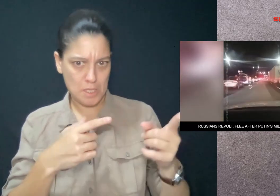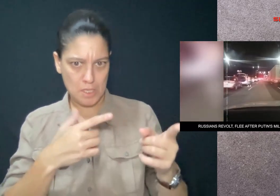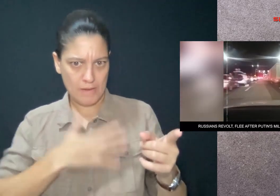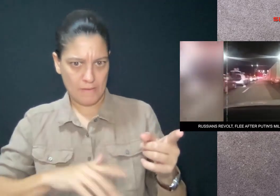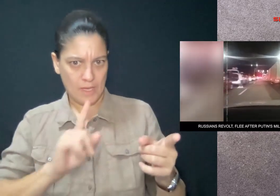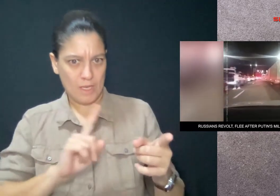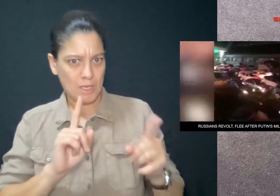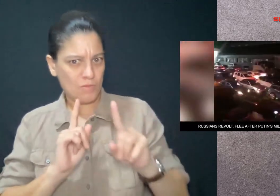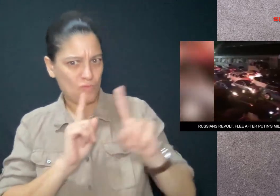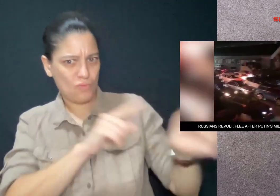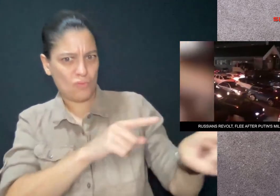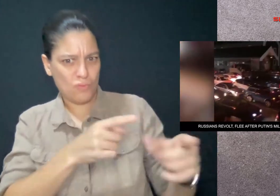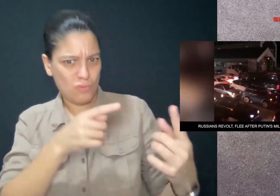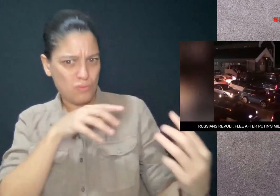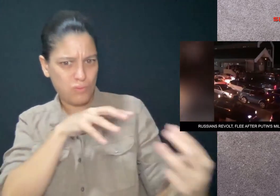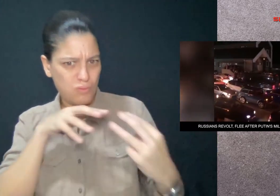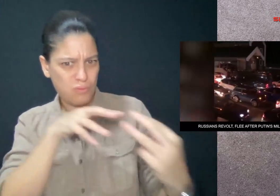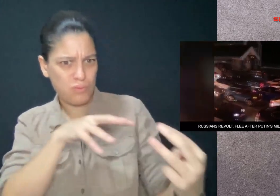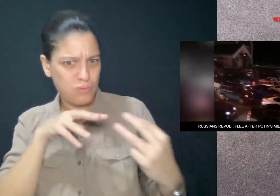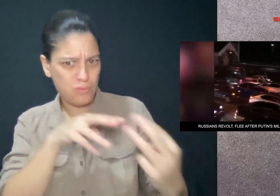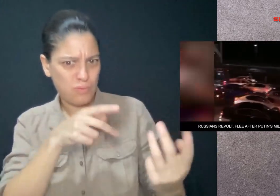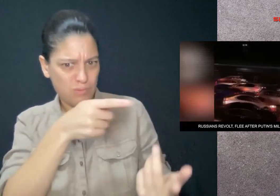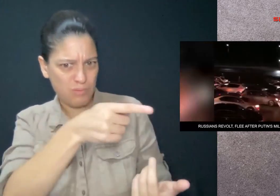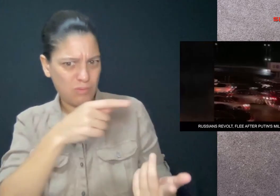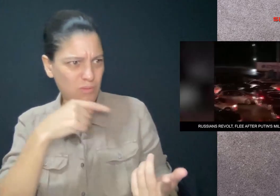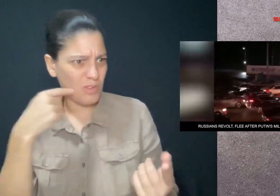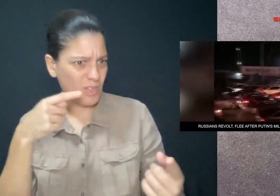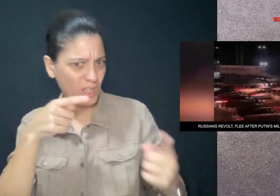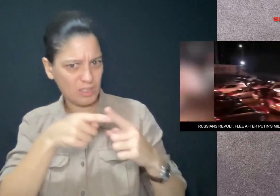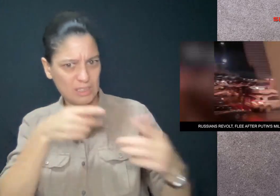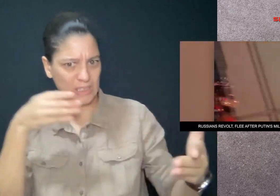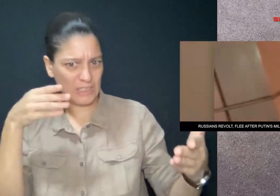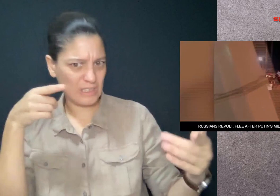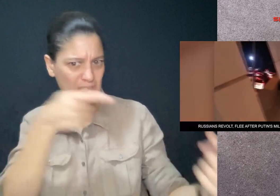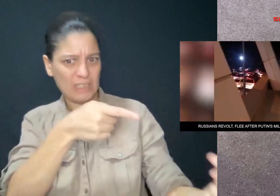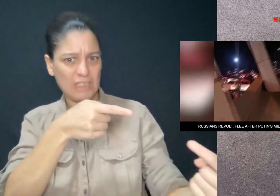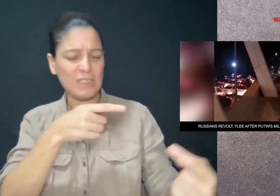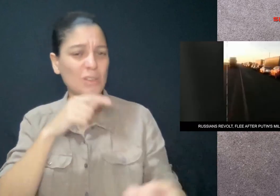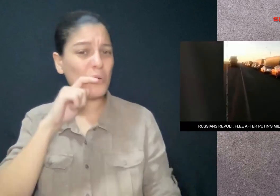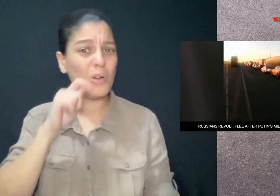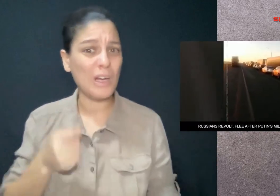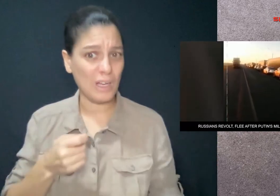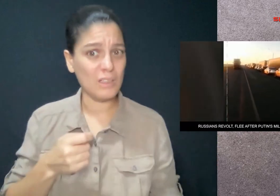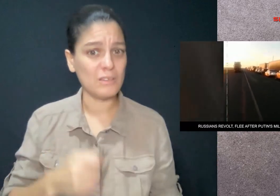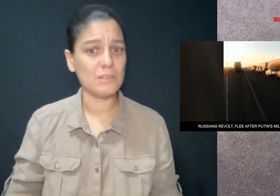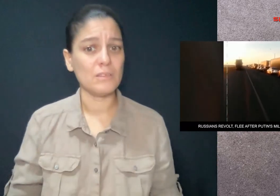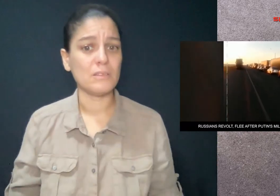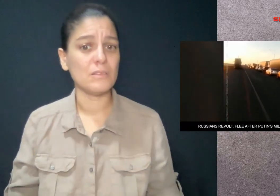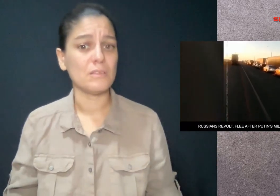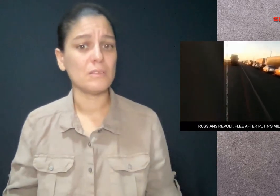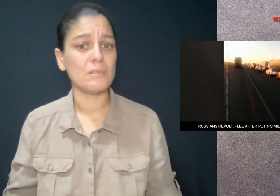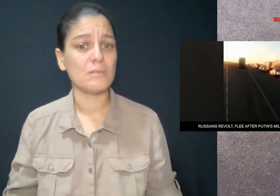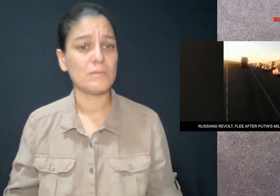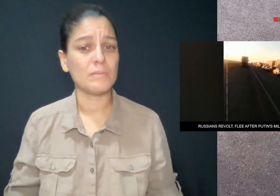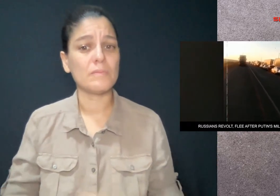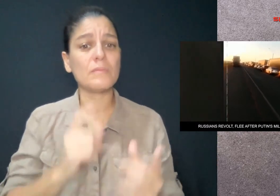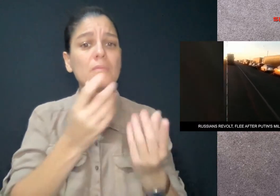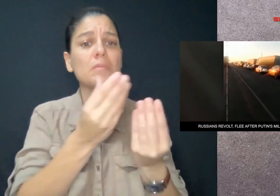Some say they oppose being drafted to fight in Russia's deadly onslaught in Ukraine. But